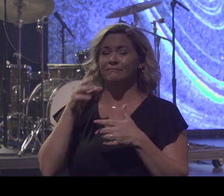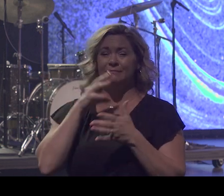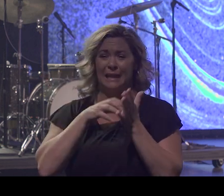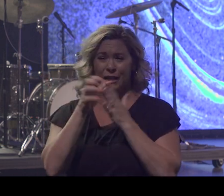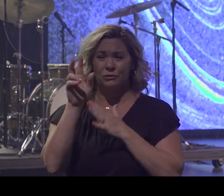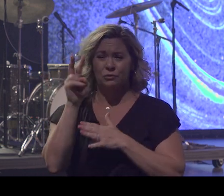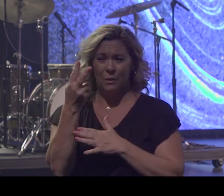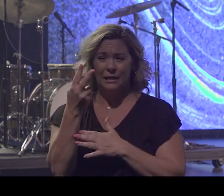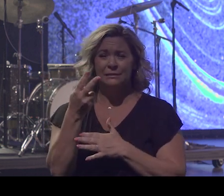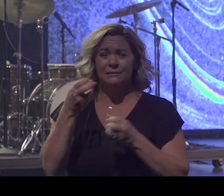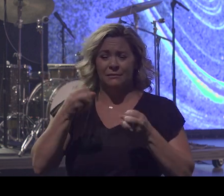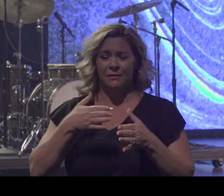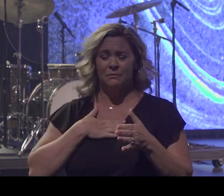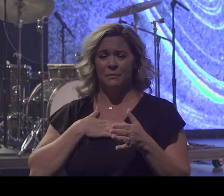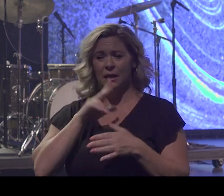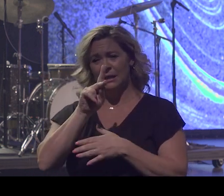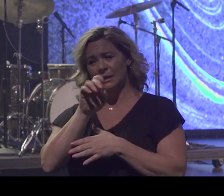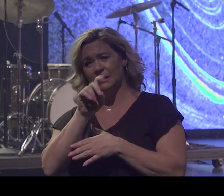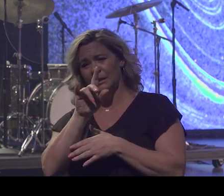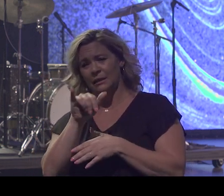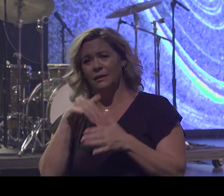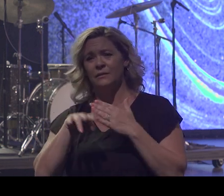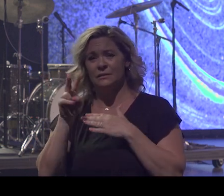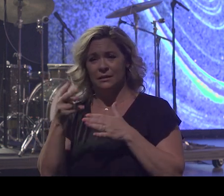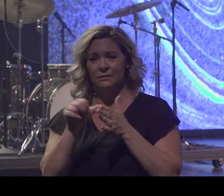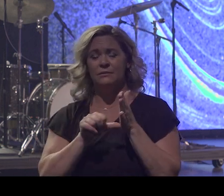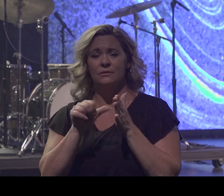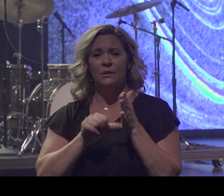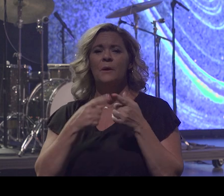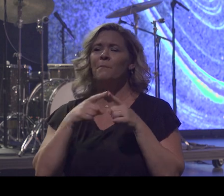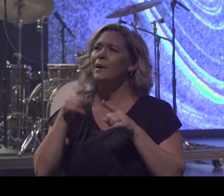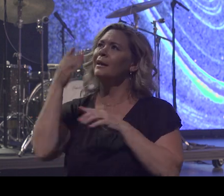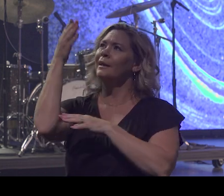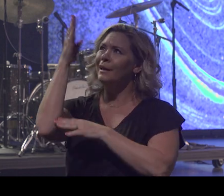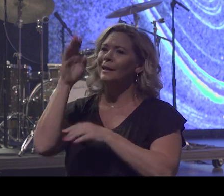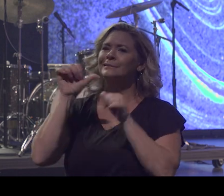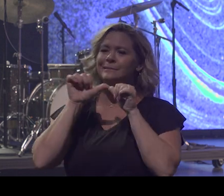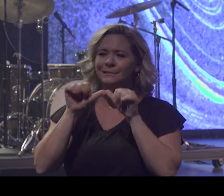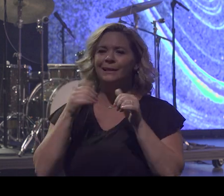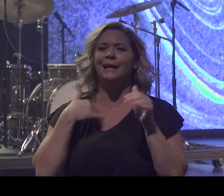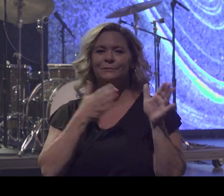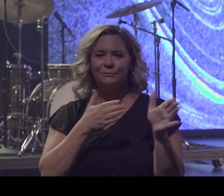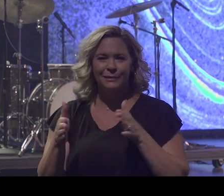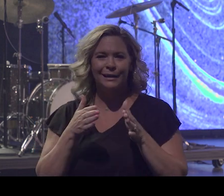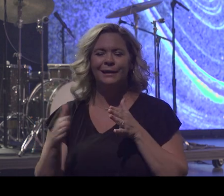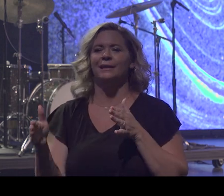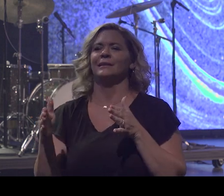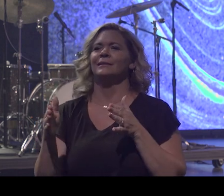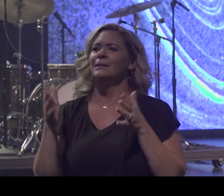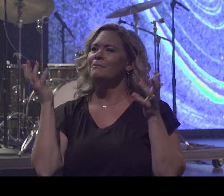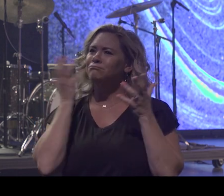is still the miracle maker. God still has a plan. No matter what it may look like in the natural,